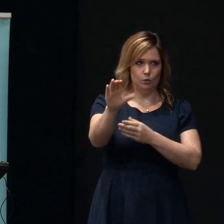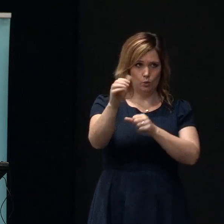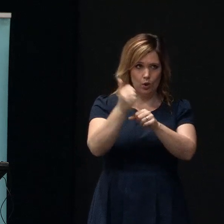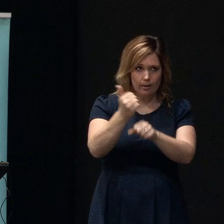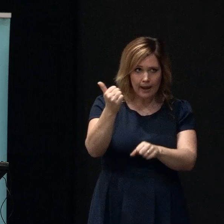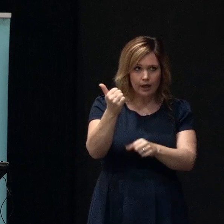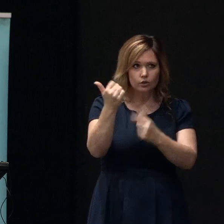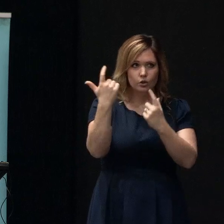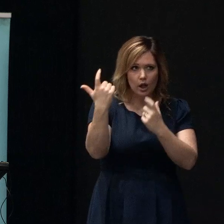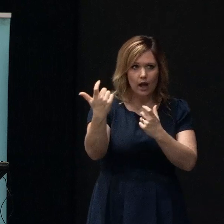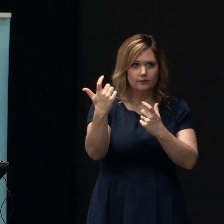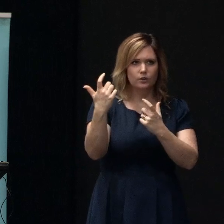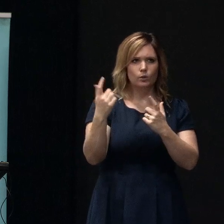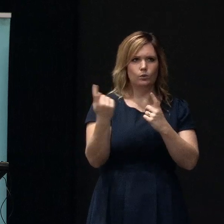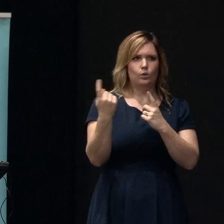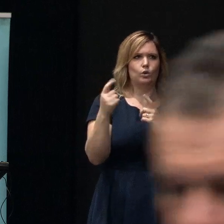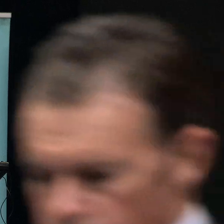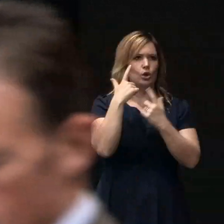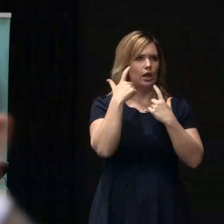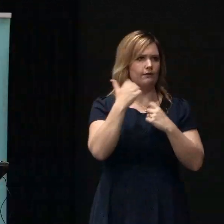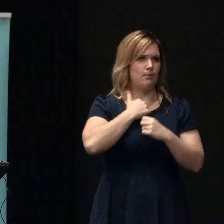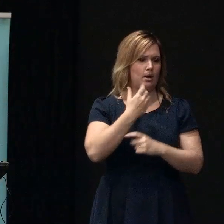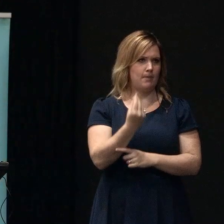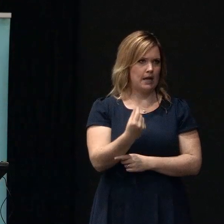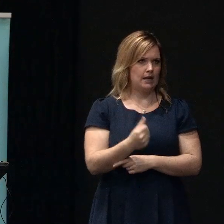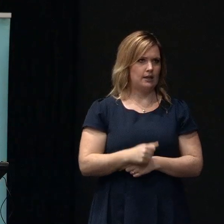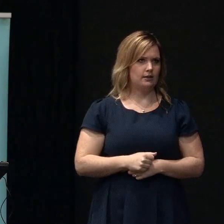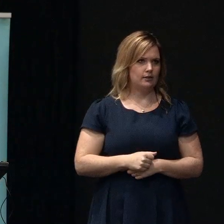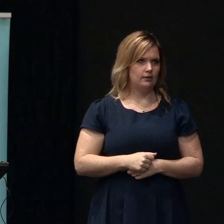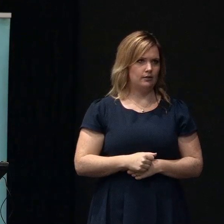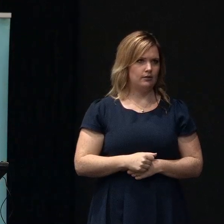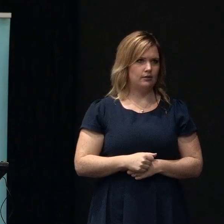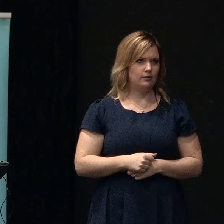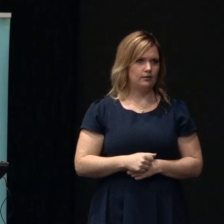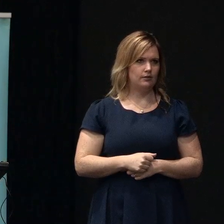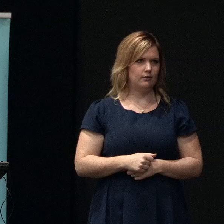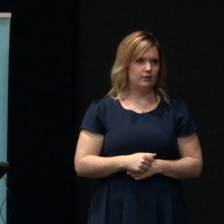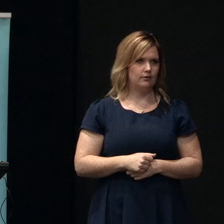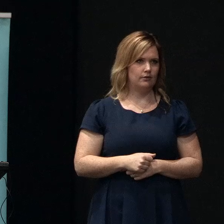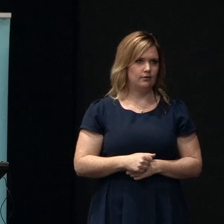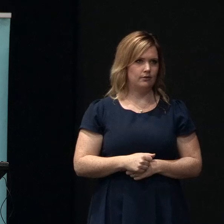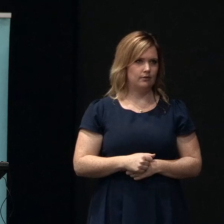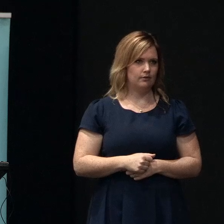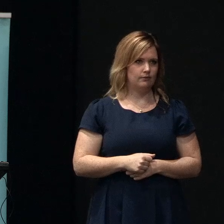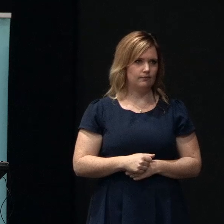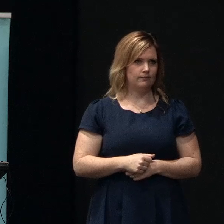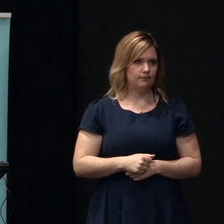and the ordinary person's point of view you hear a lot of things happening in that outside the